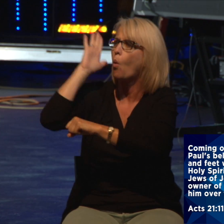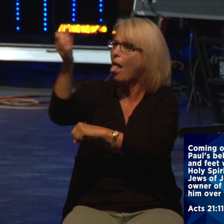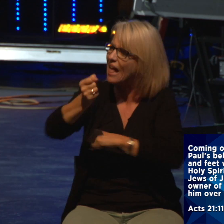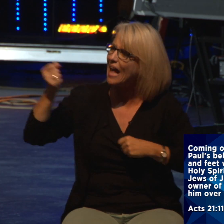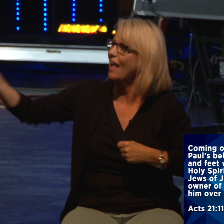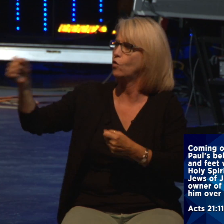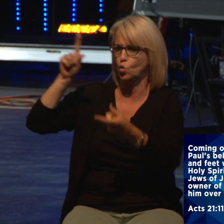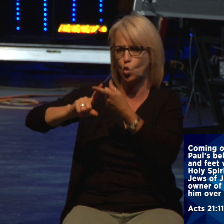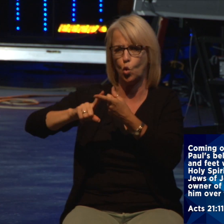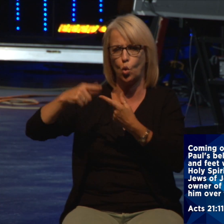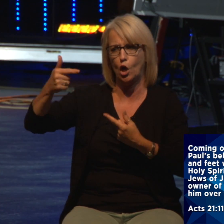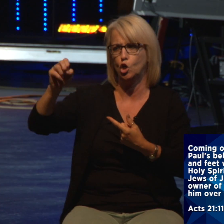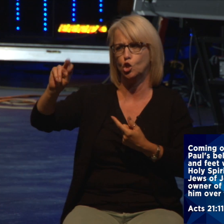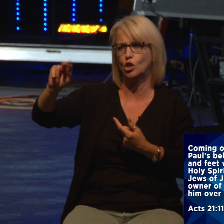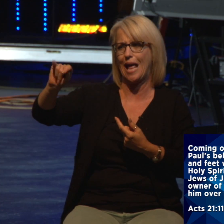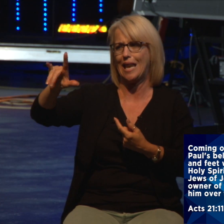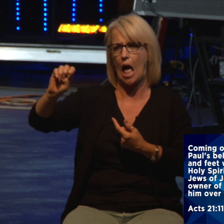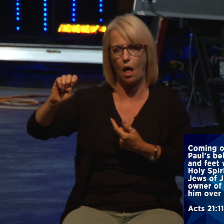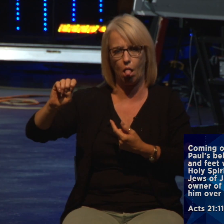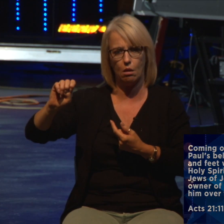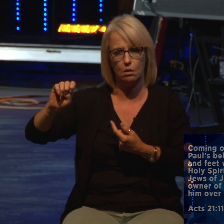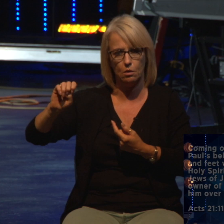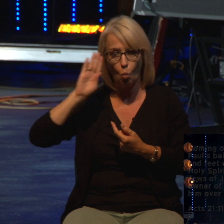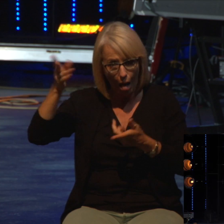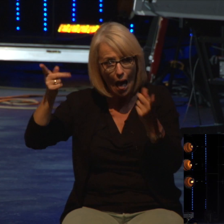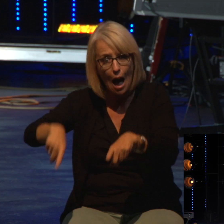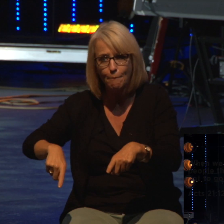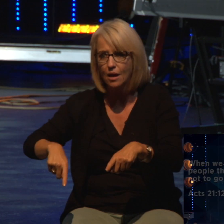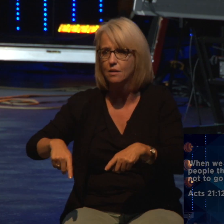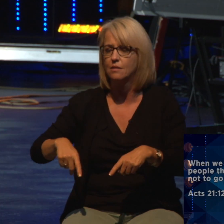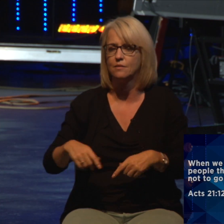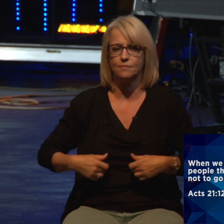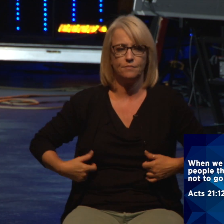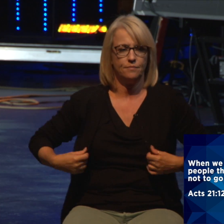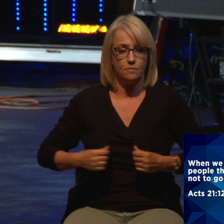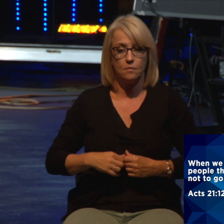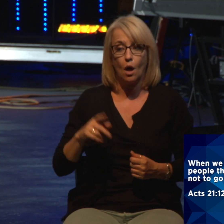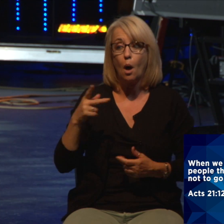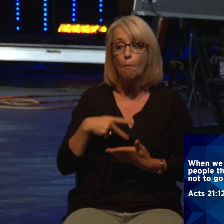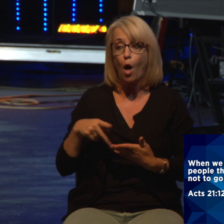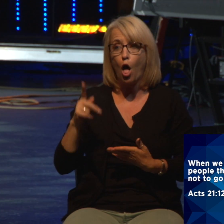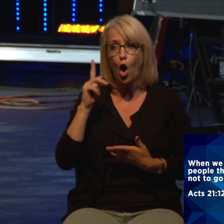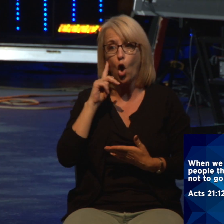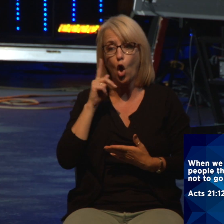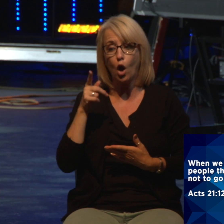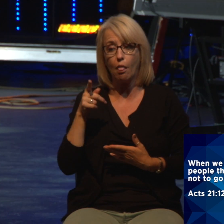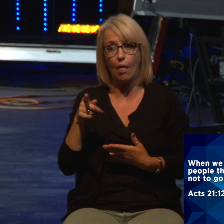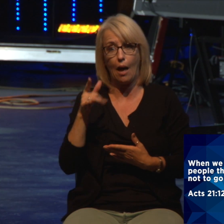Gentiles. Then the 12th verse. When we heard this, we and the people